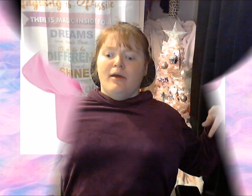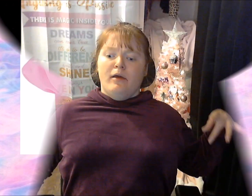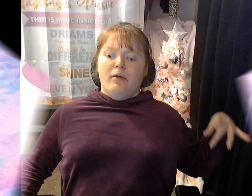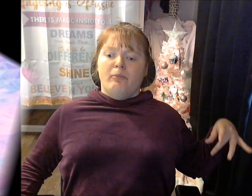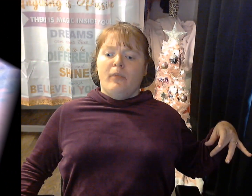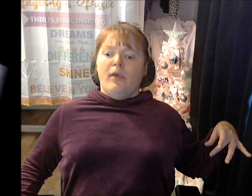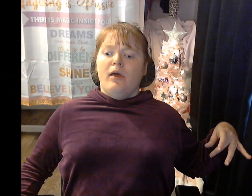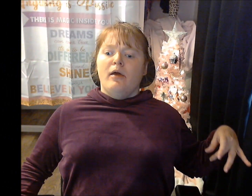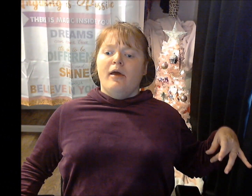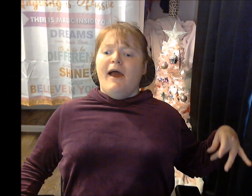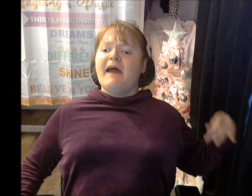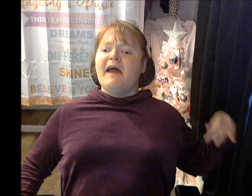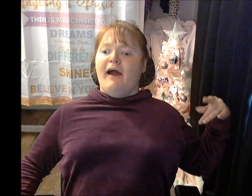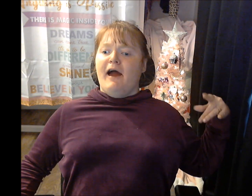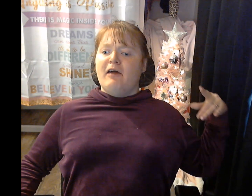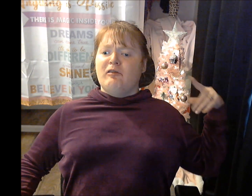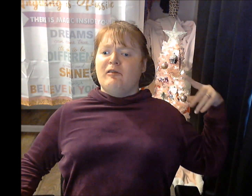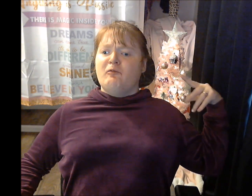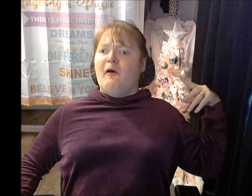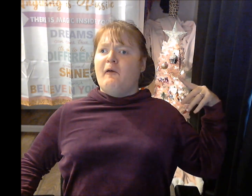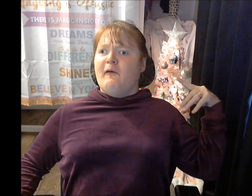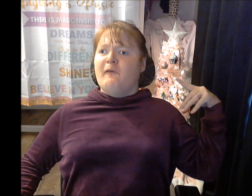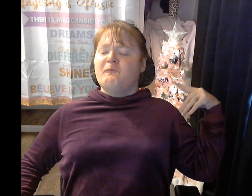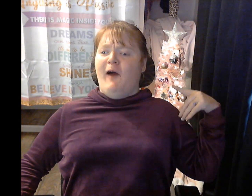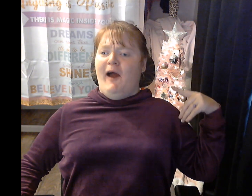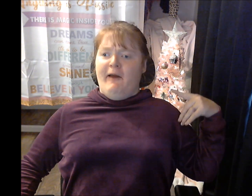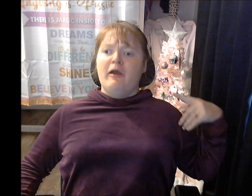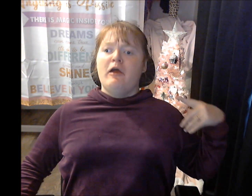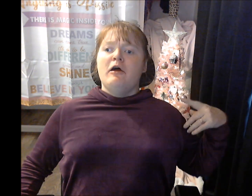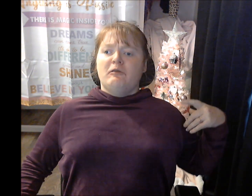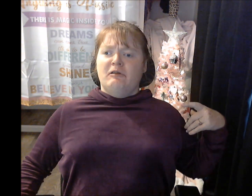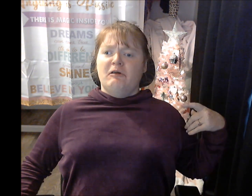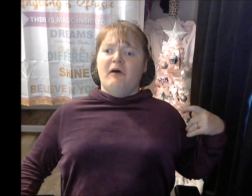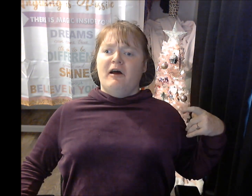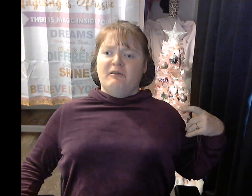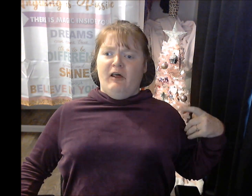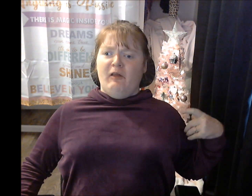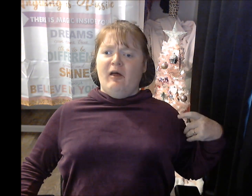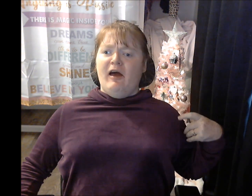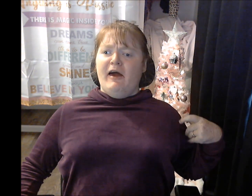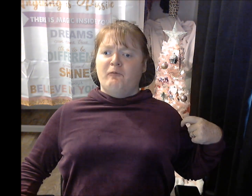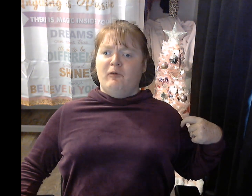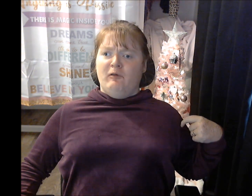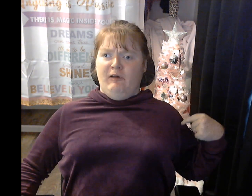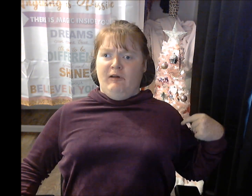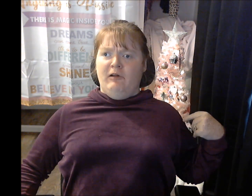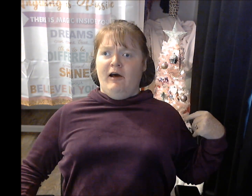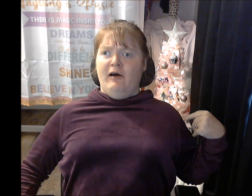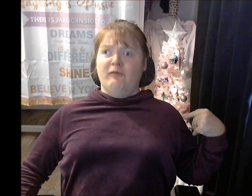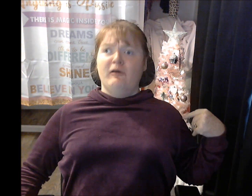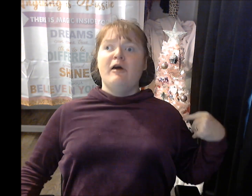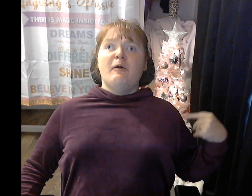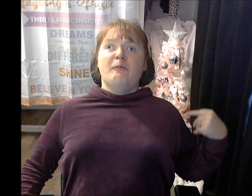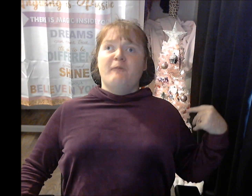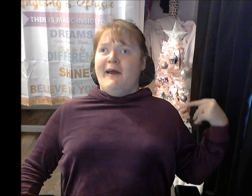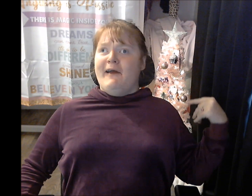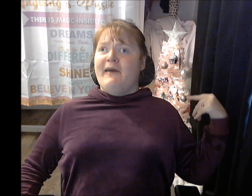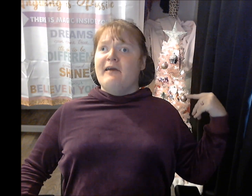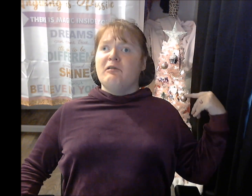Hey guys and welcome back to another episode of Maggie's